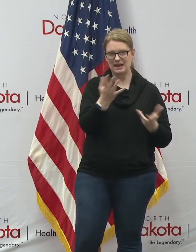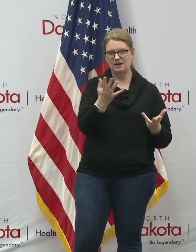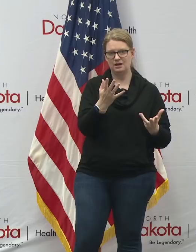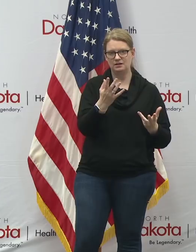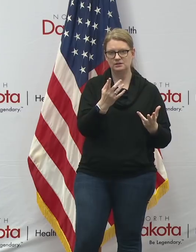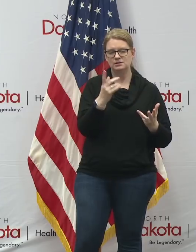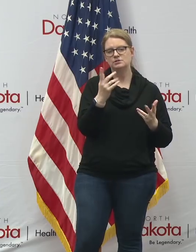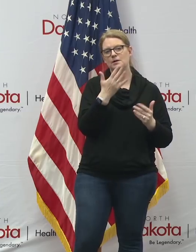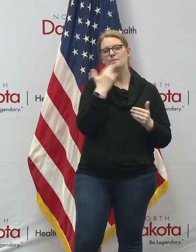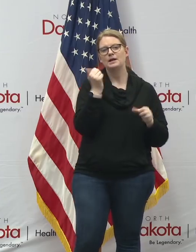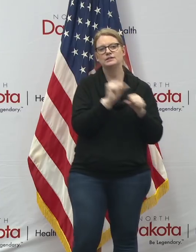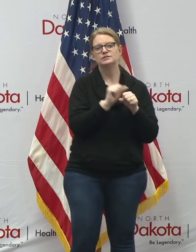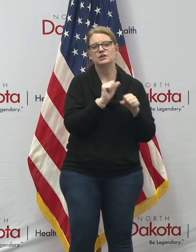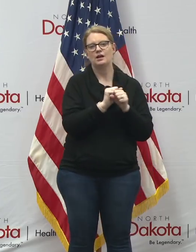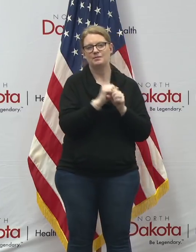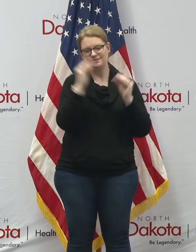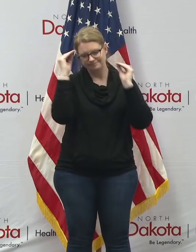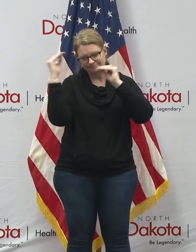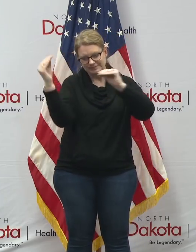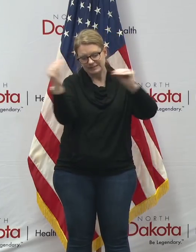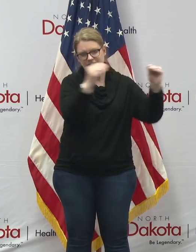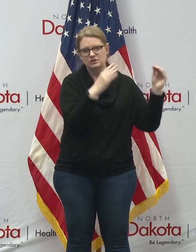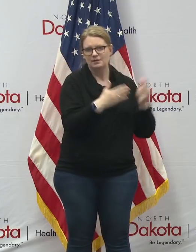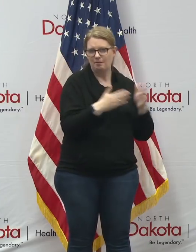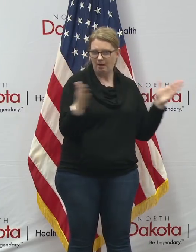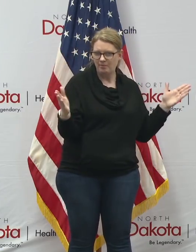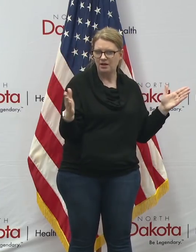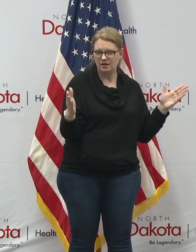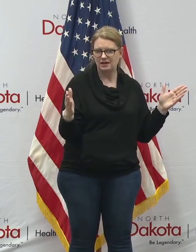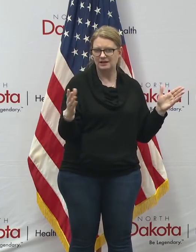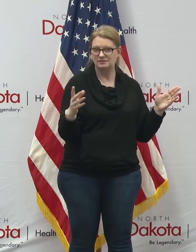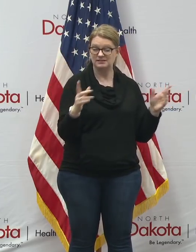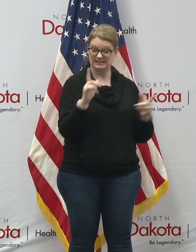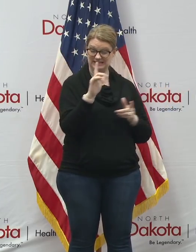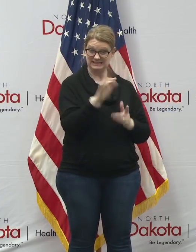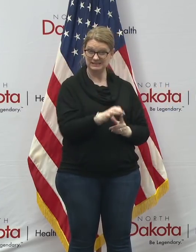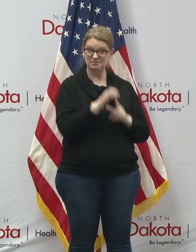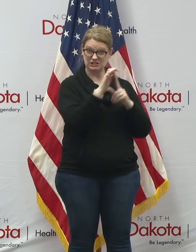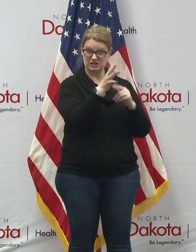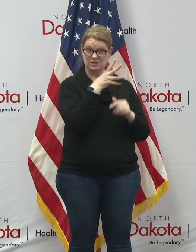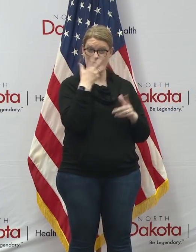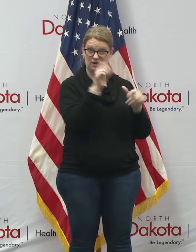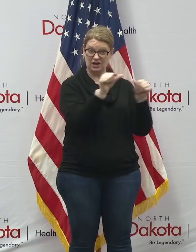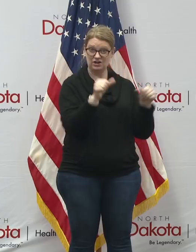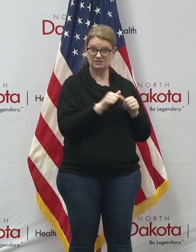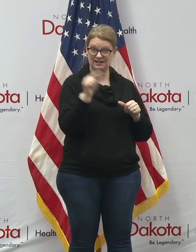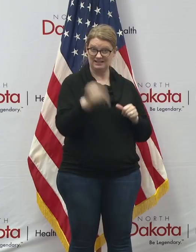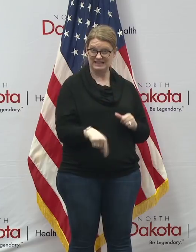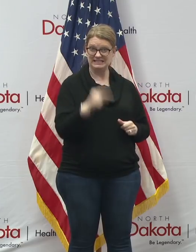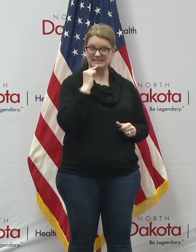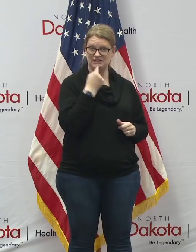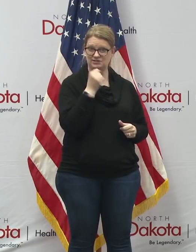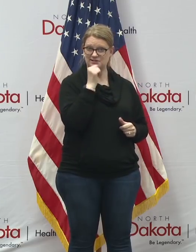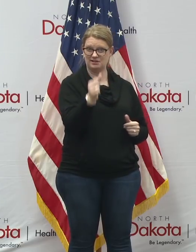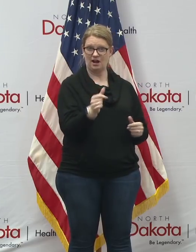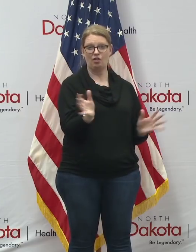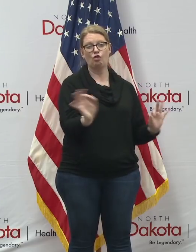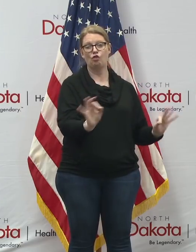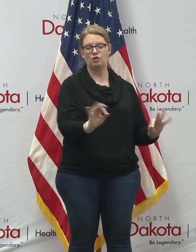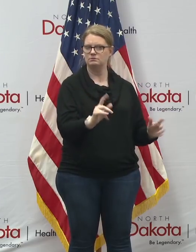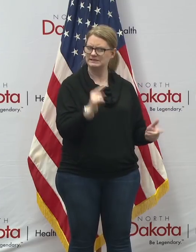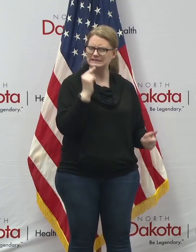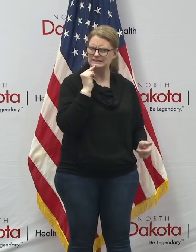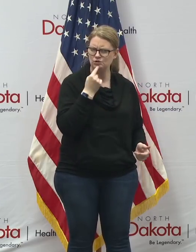to do a better job of educating the public even in the rural areas that this is super serious dave